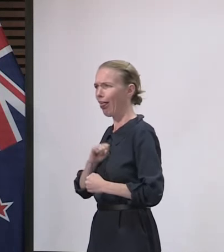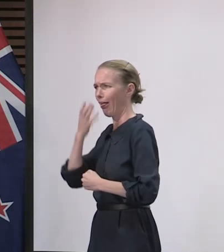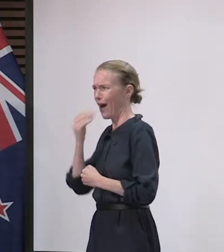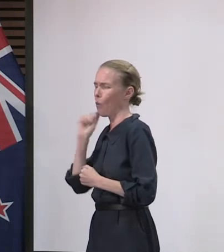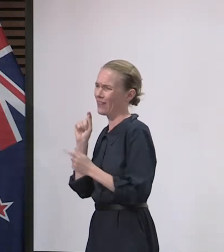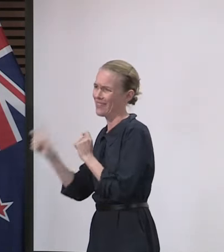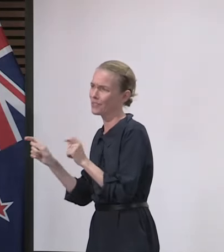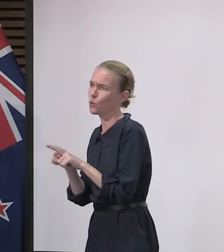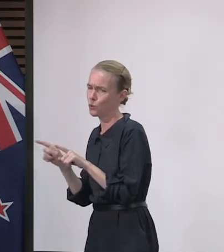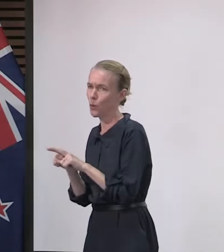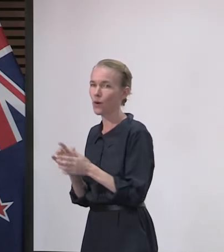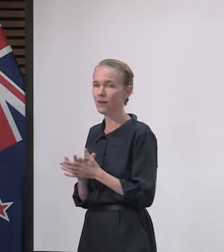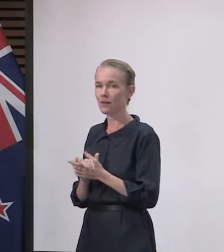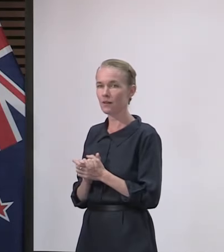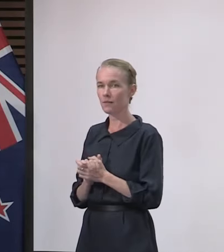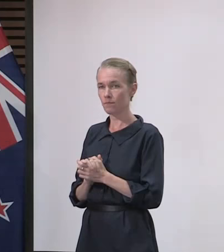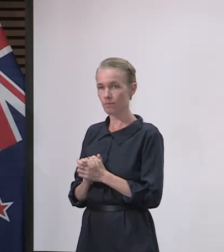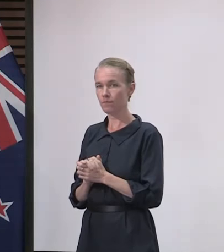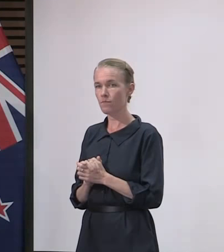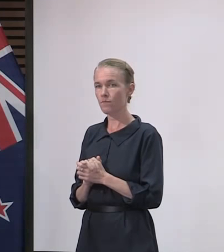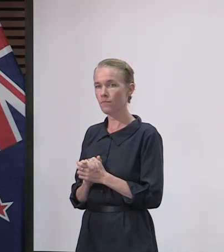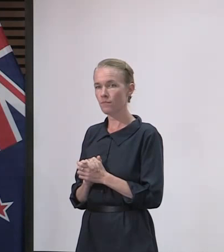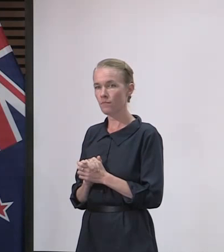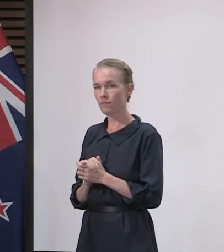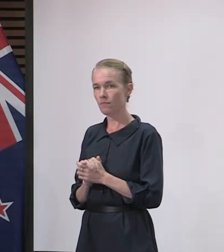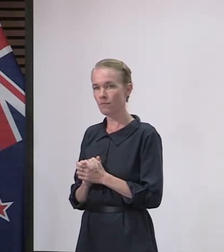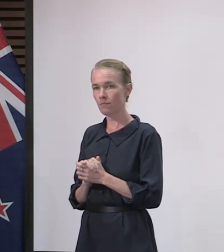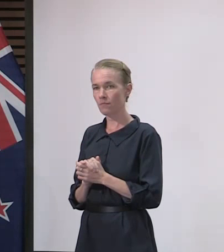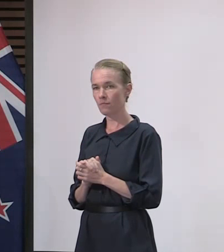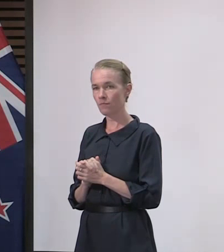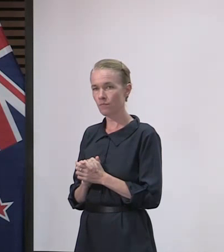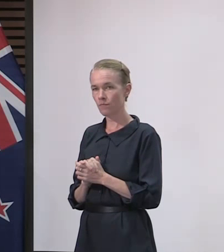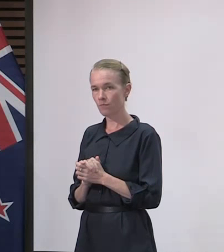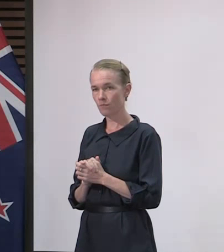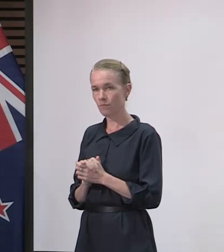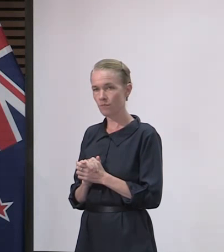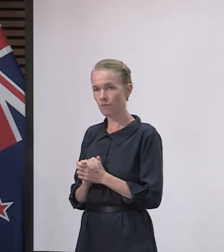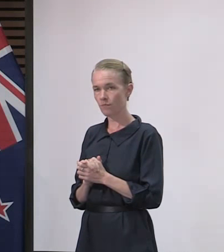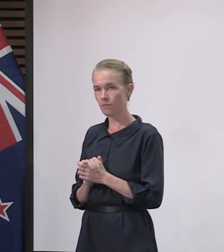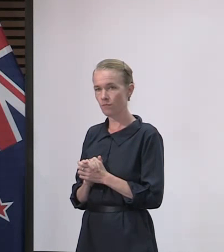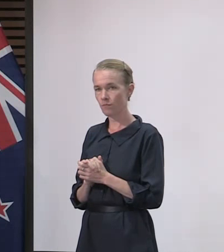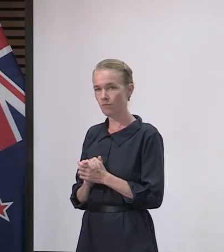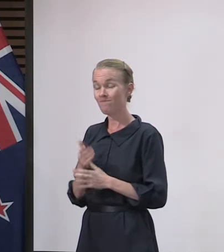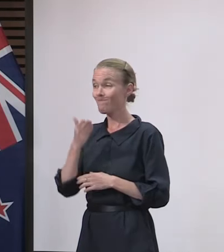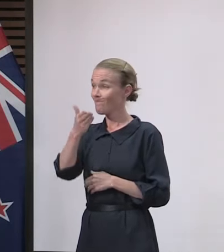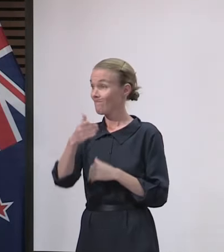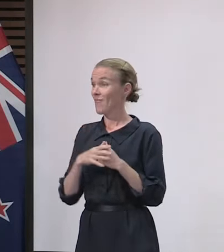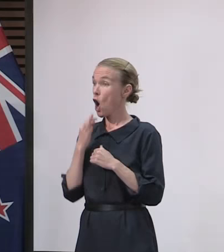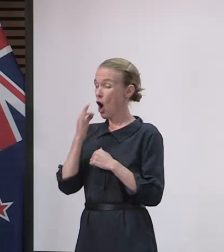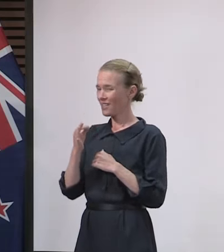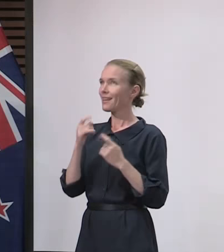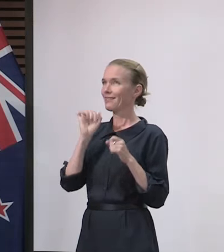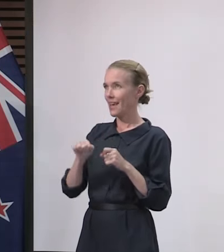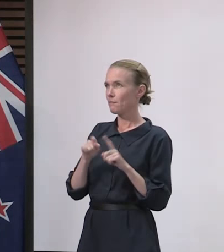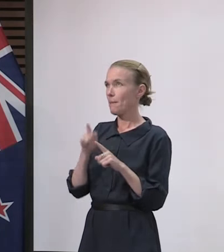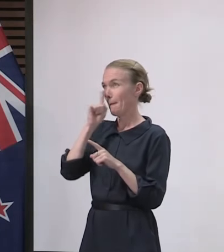that, other than sort of work-based populations, are there specific populations that you would be focusing that were